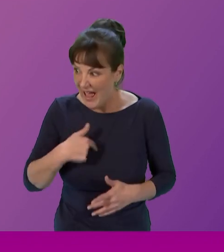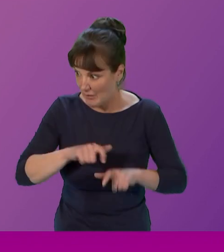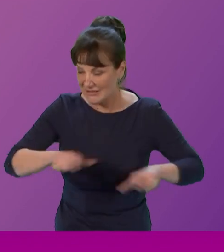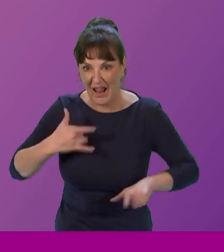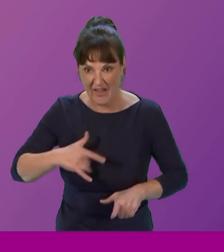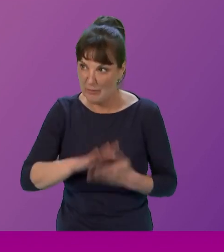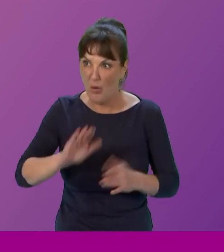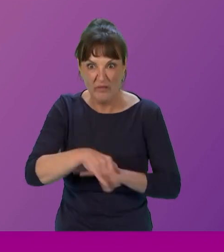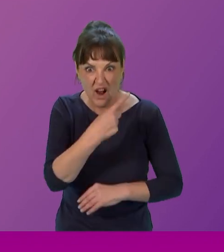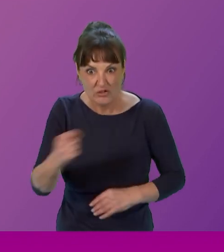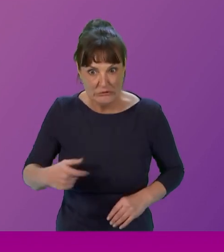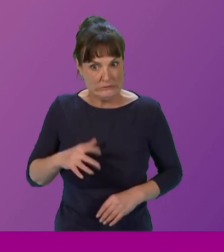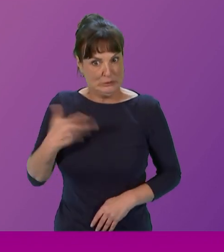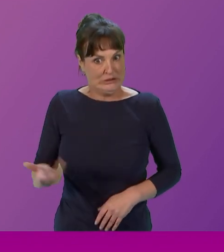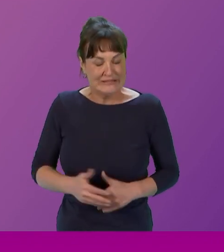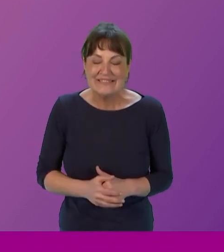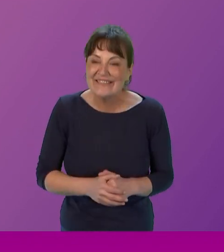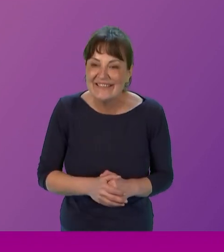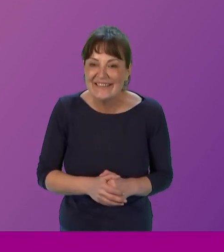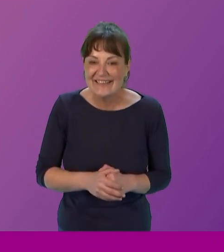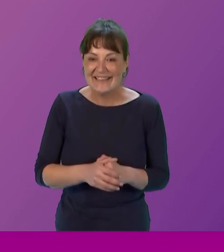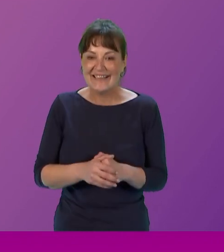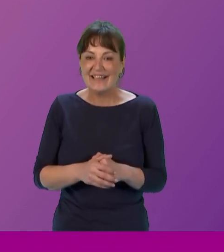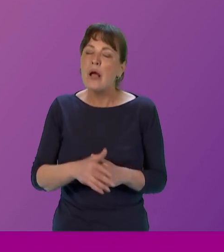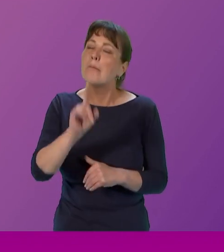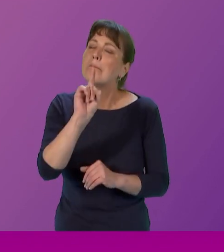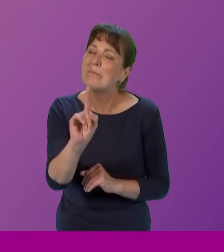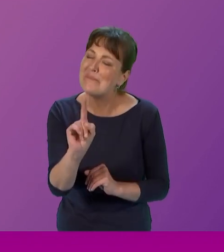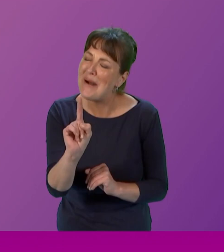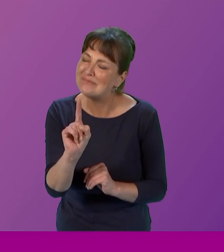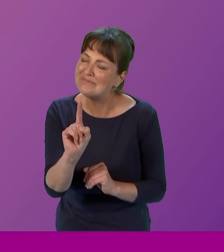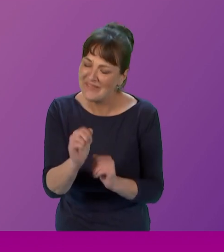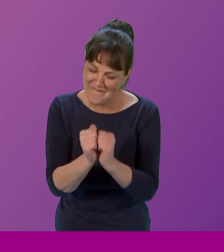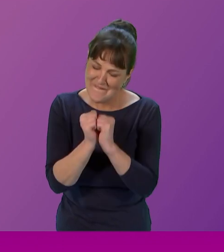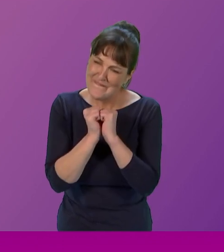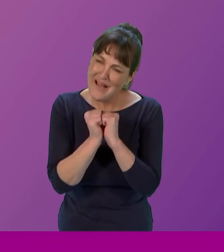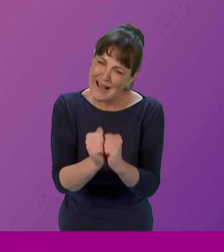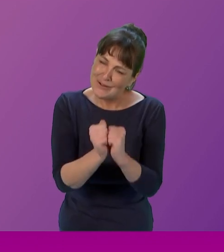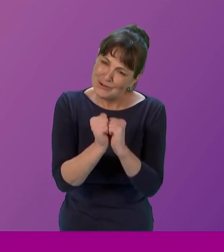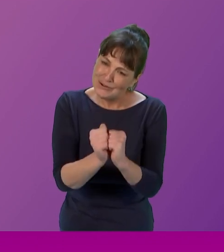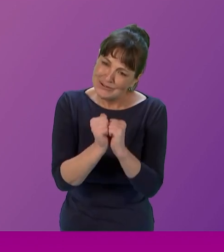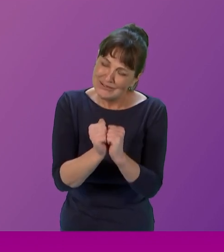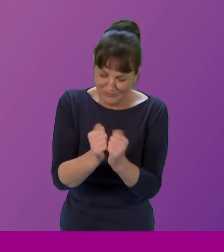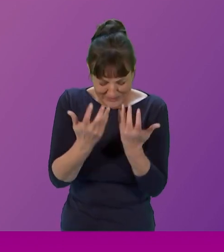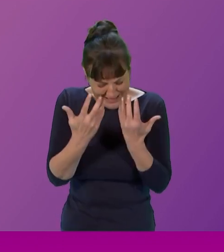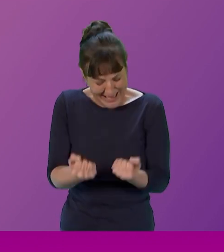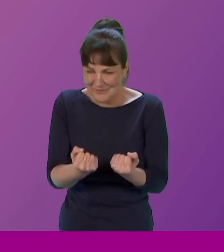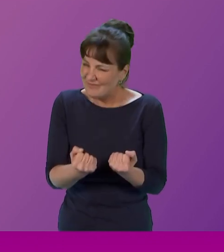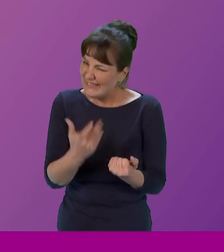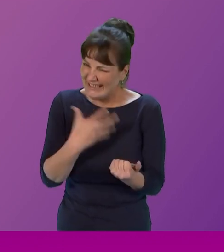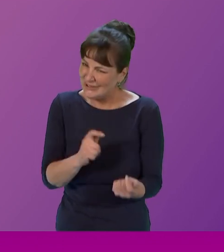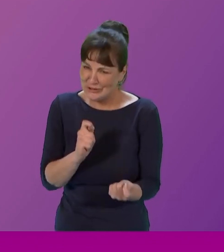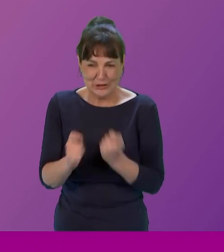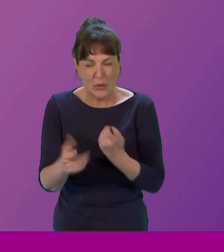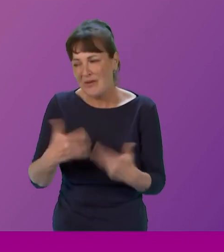But let me tell you, the values that we live with just now have to be changed. We've mentioned it several times. We need to culturally change